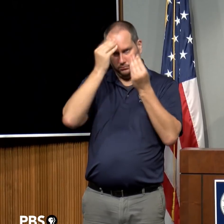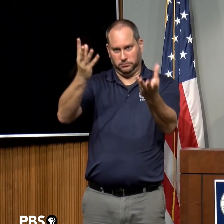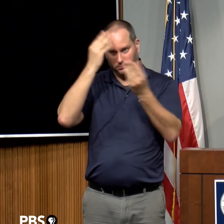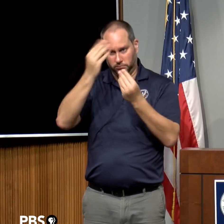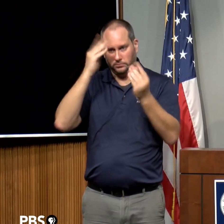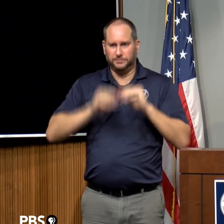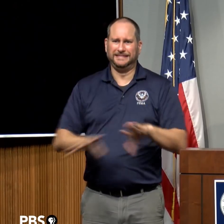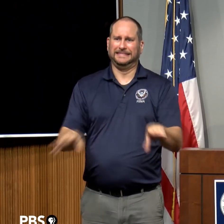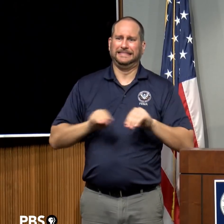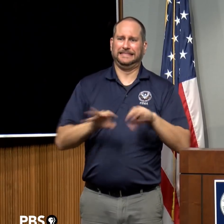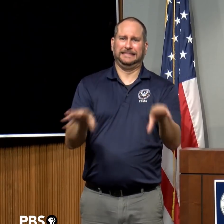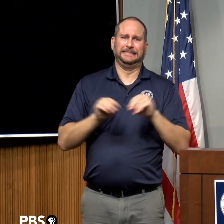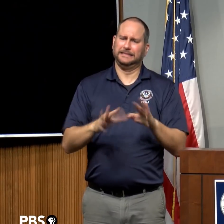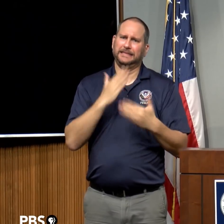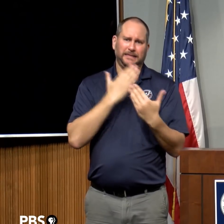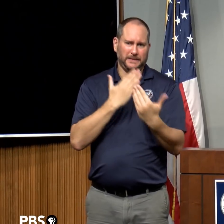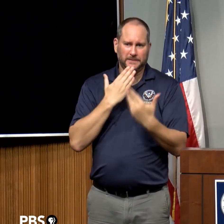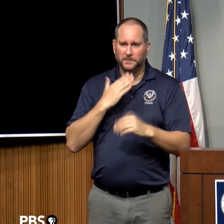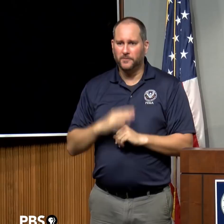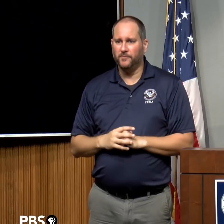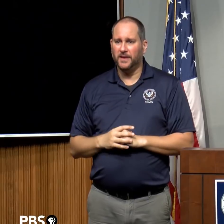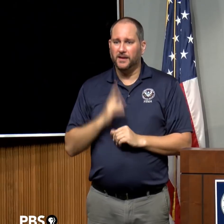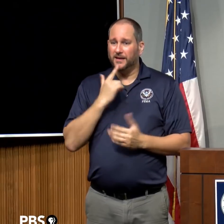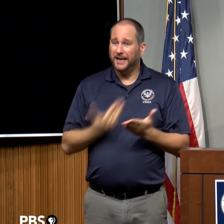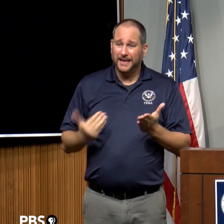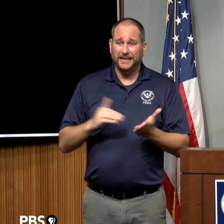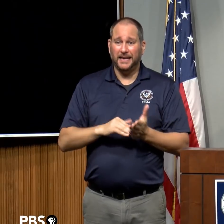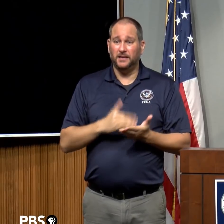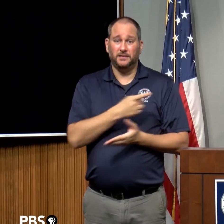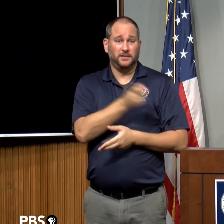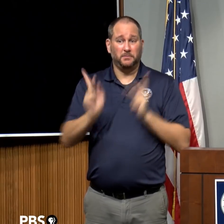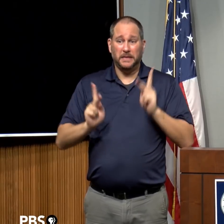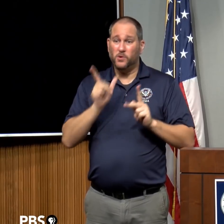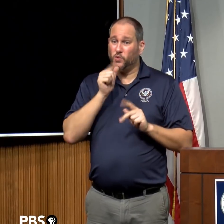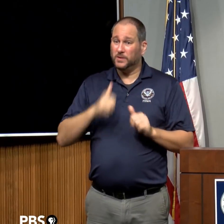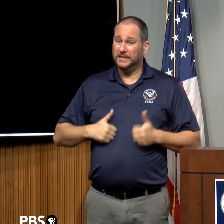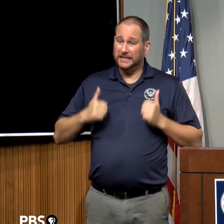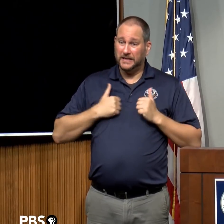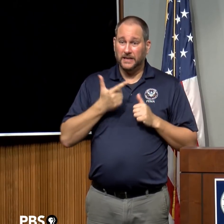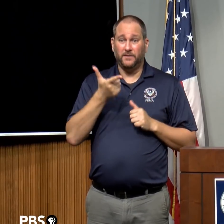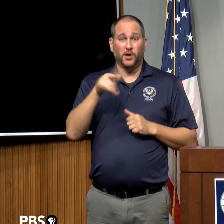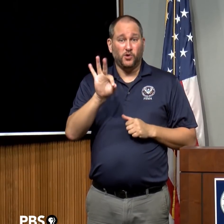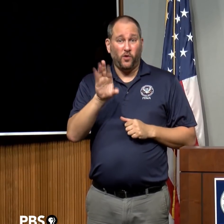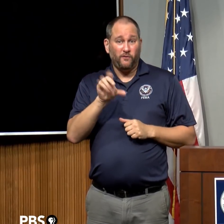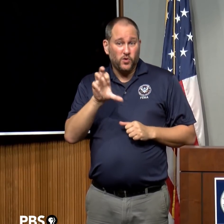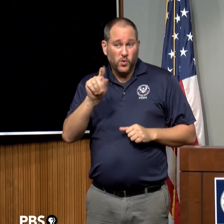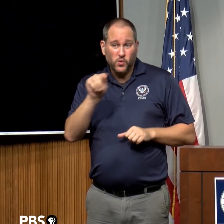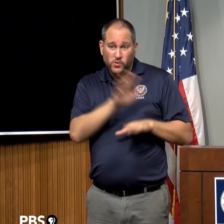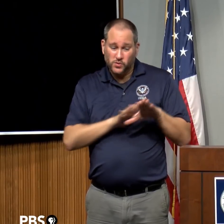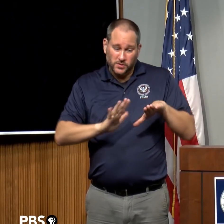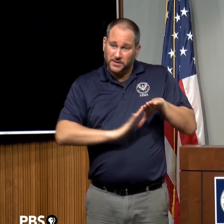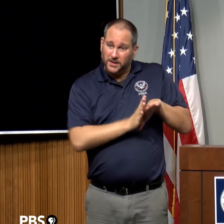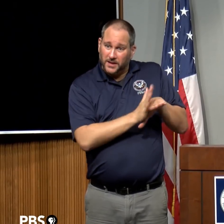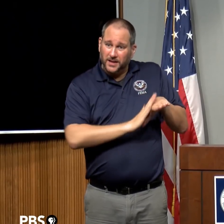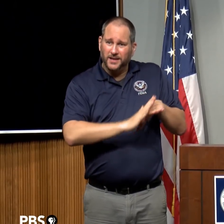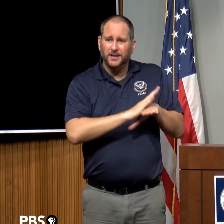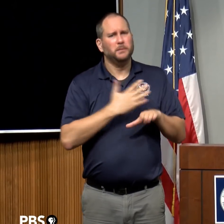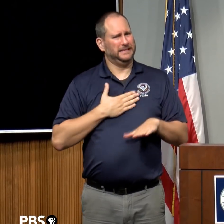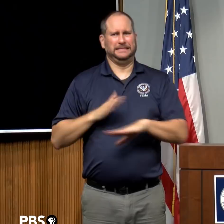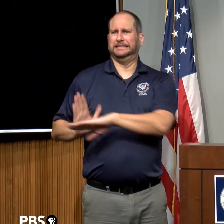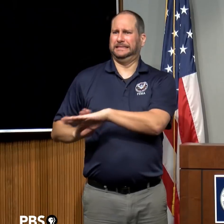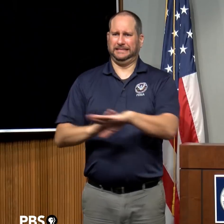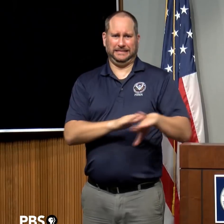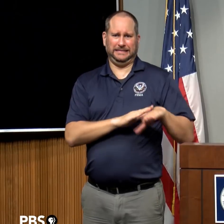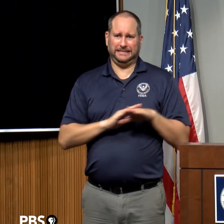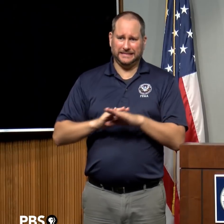I urge, again, our citizens on the Gulf Coast to, uh, take precautions. If you are under an evacuation order, please evacuate.